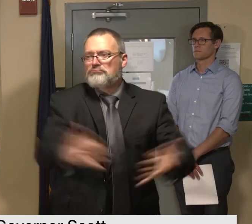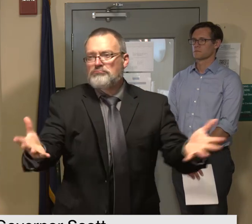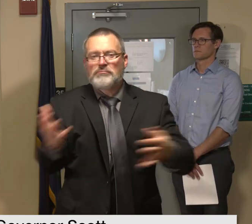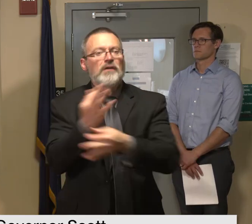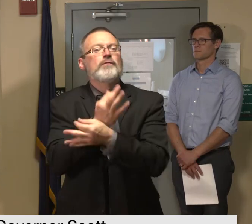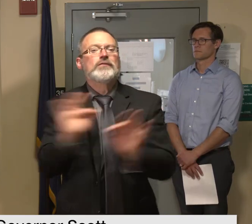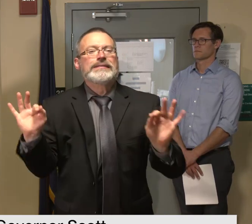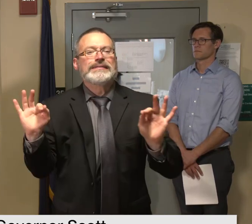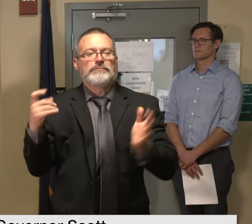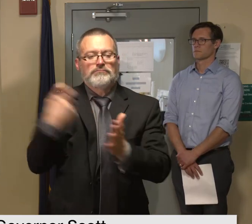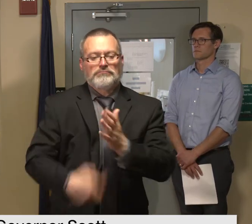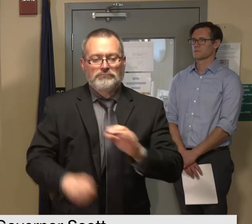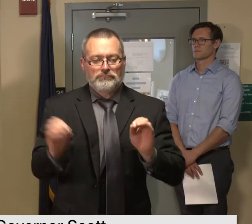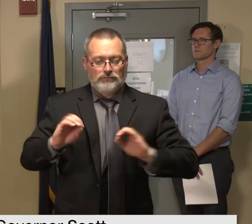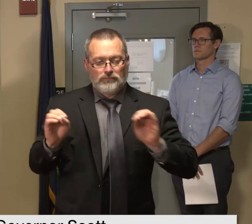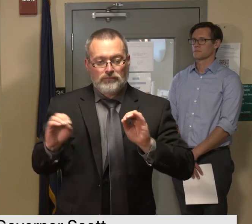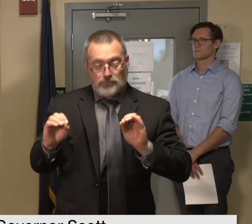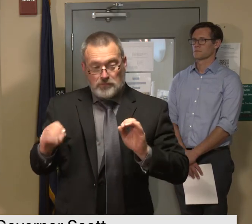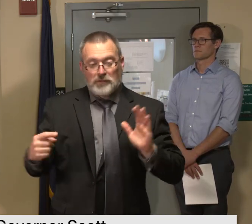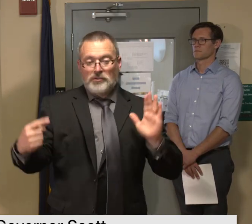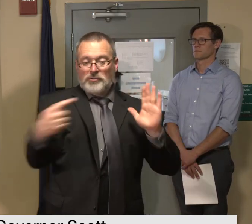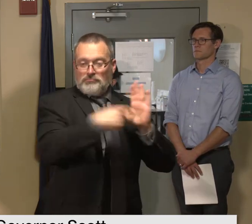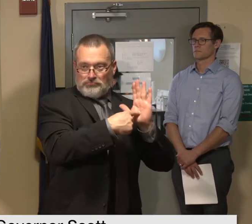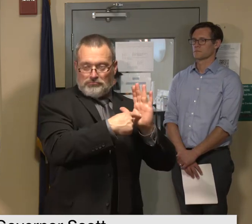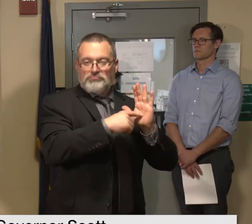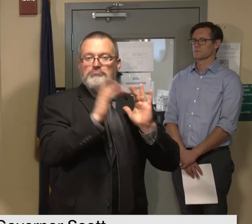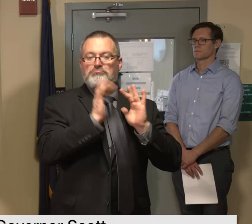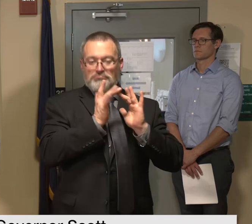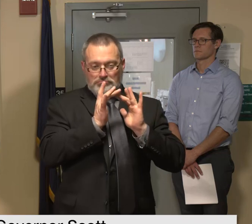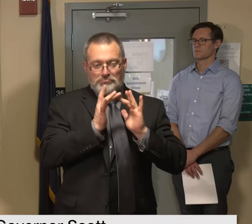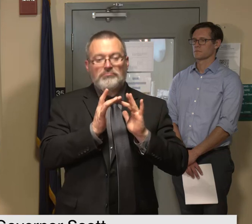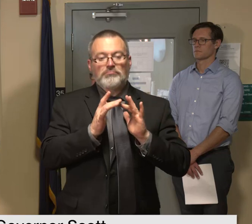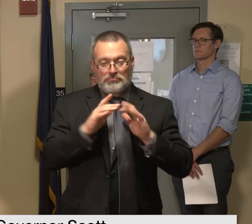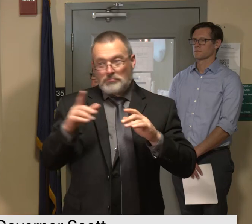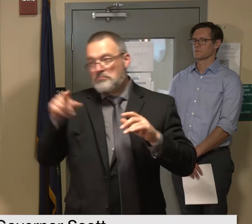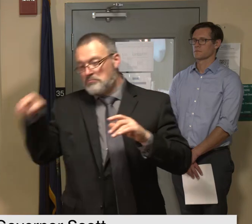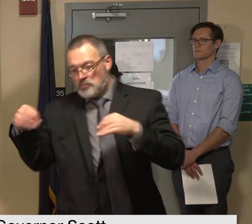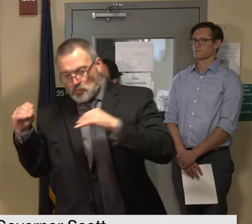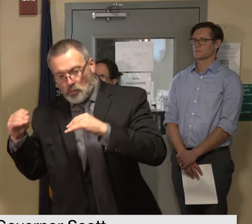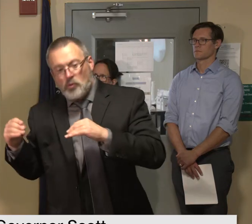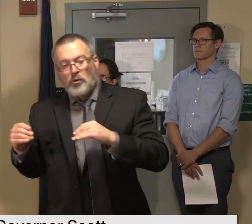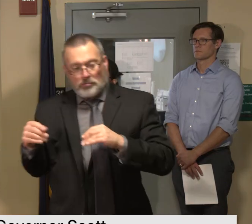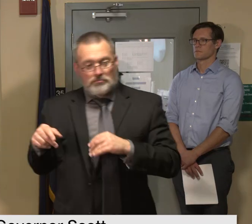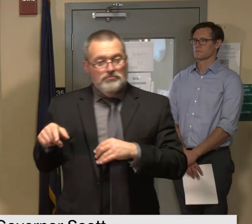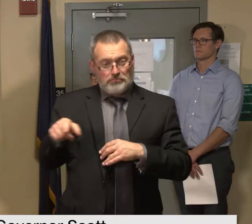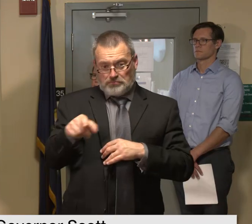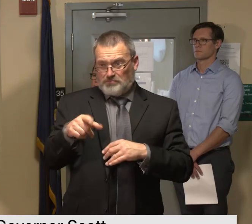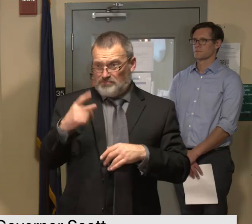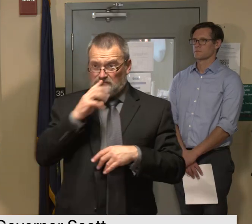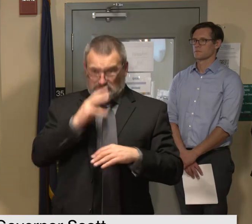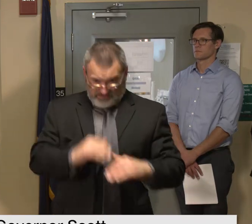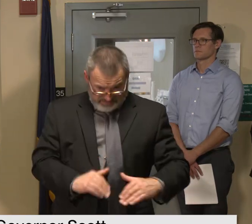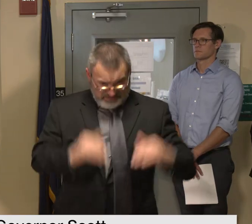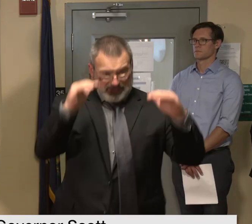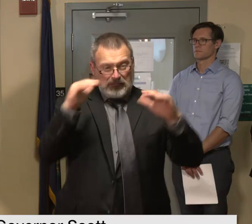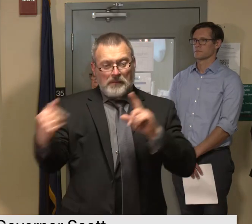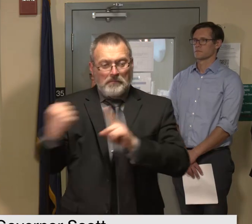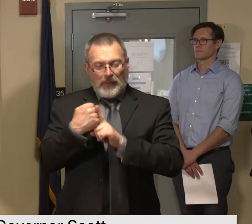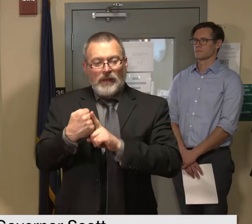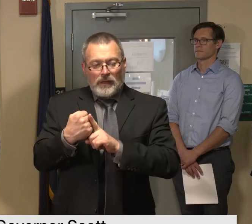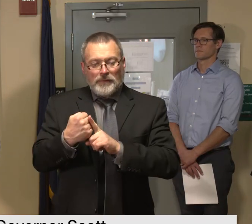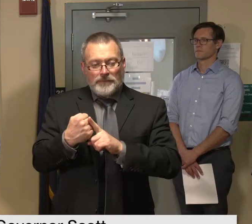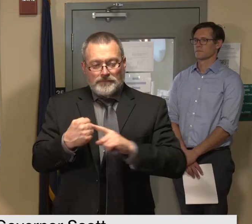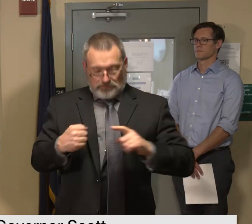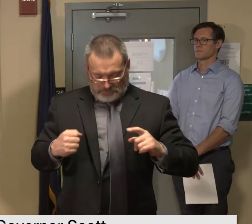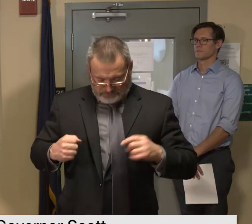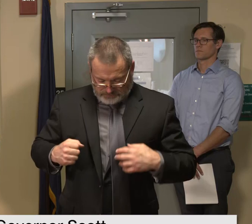online store for anyone impacted by this week's flooding again this is not